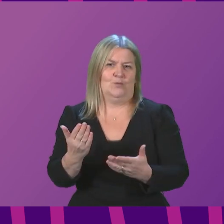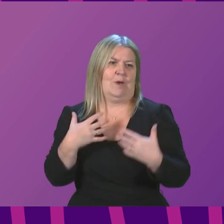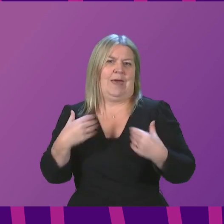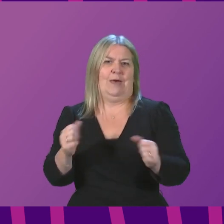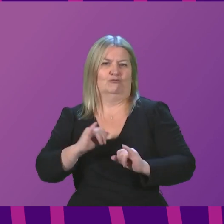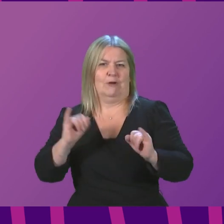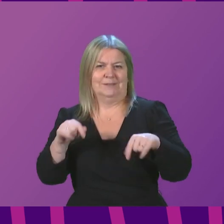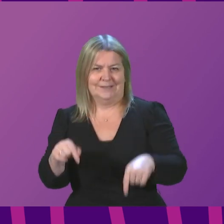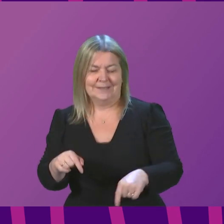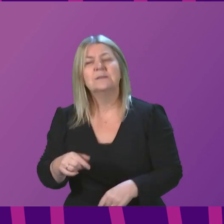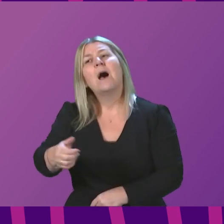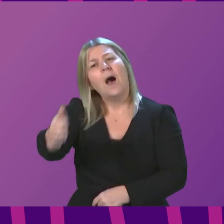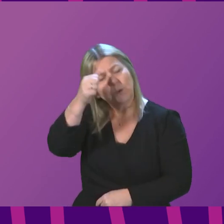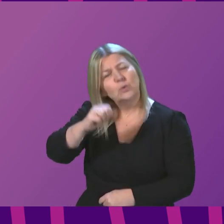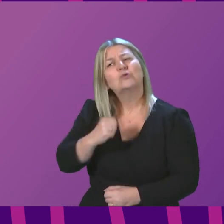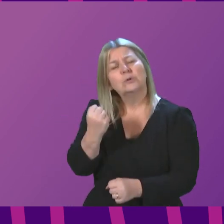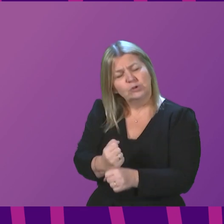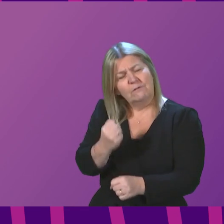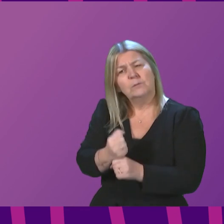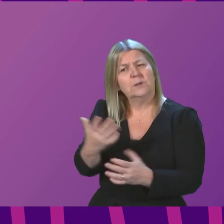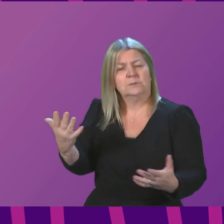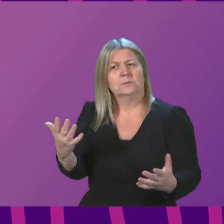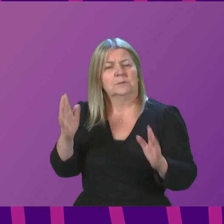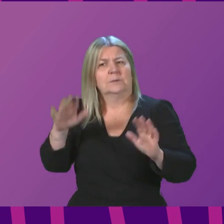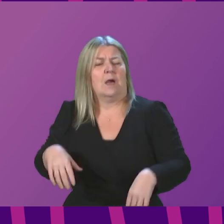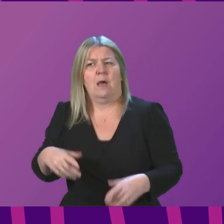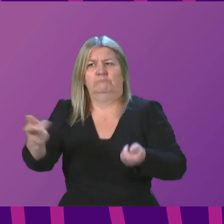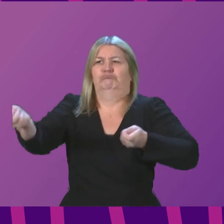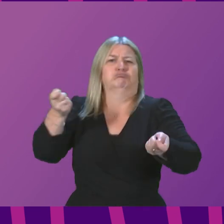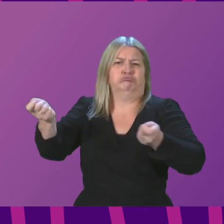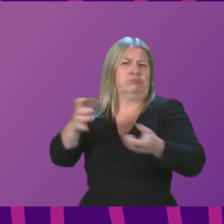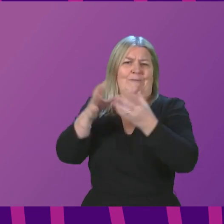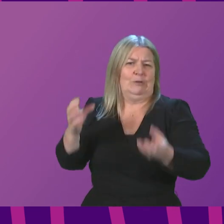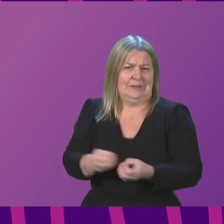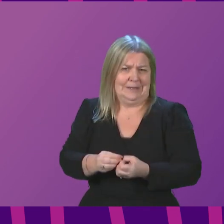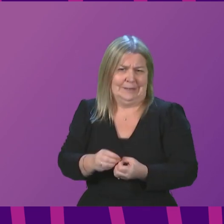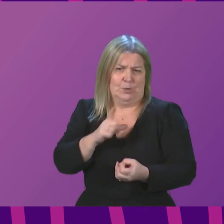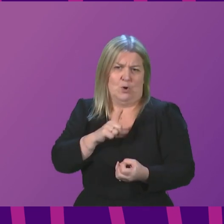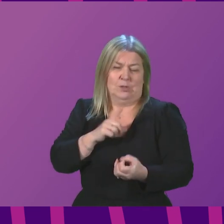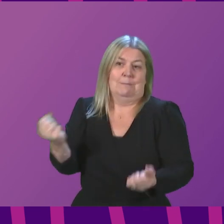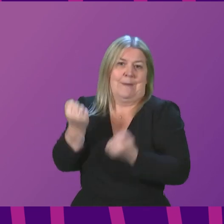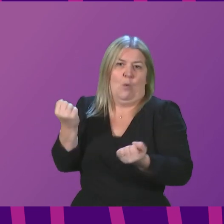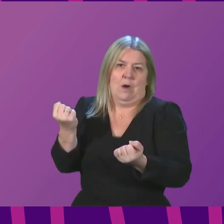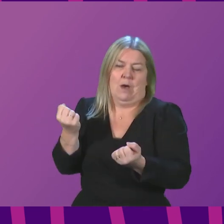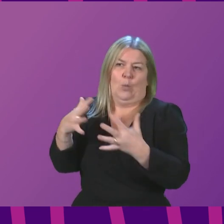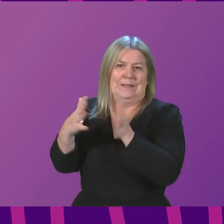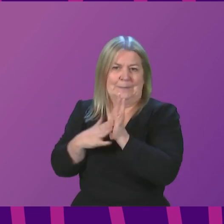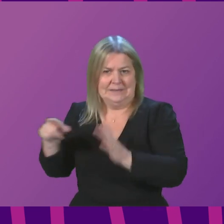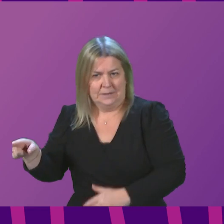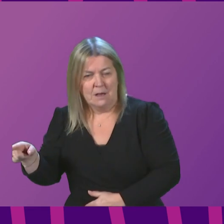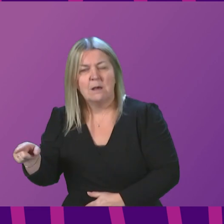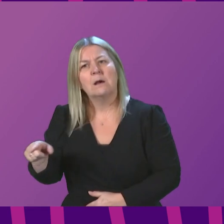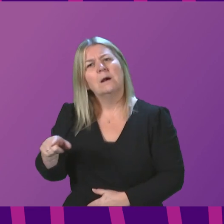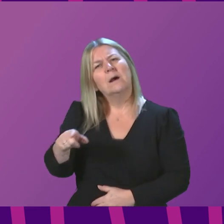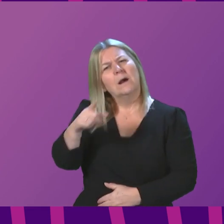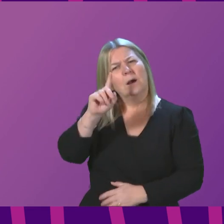limited in the support that can provide with the fiscal levers it has at the moment, can the First Minister expand on what more can be done to support business in the